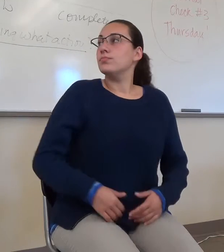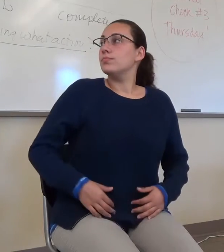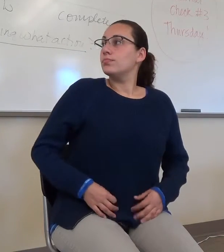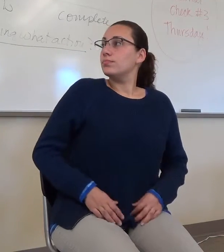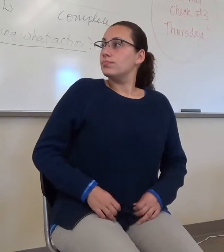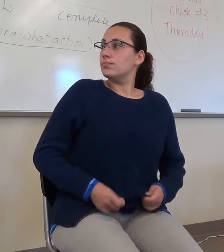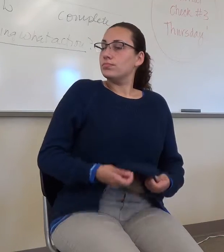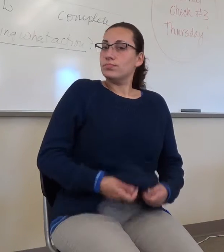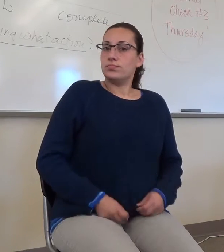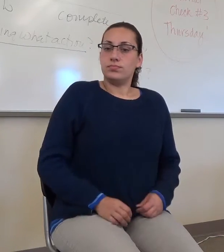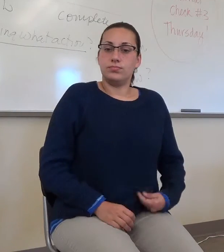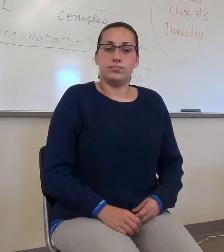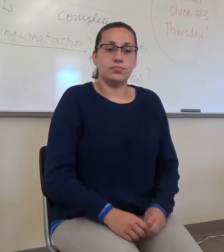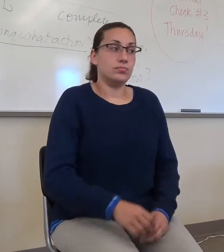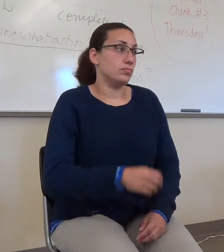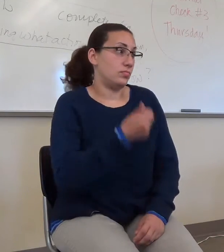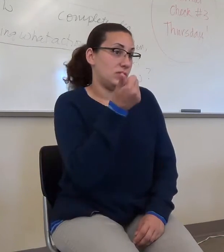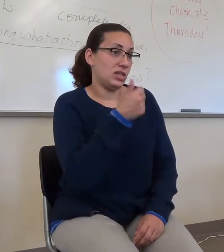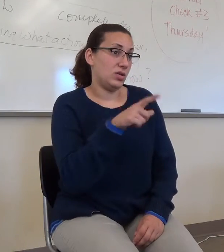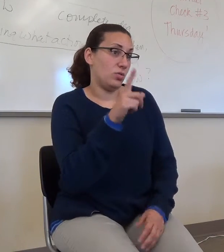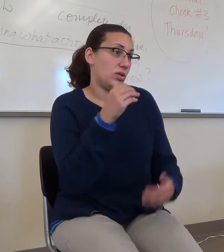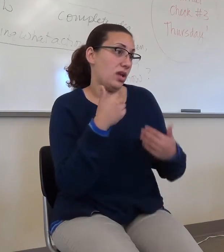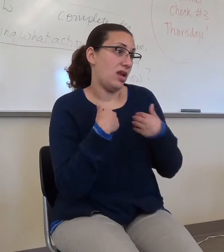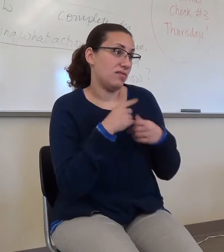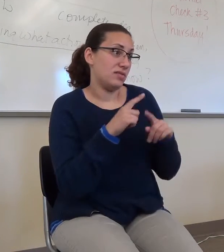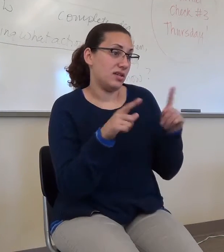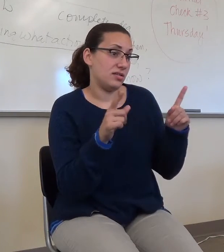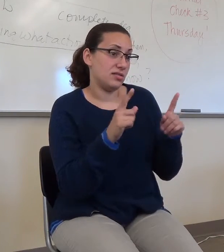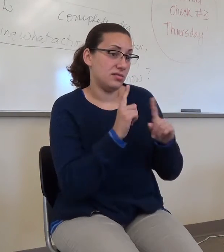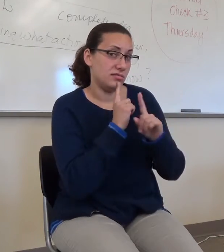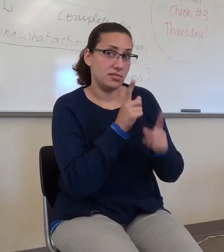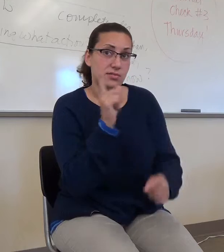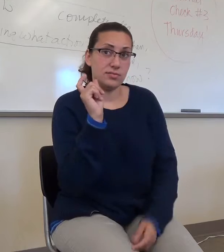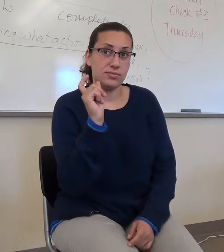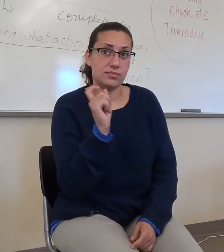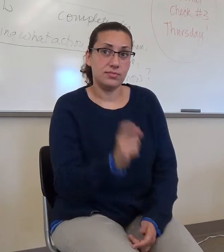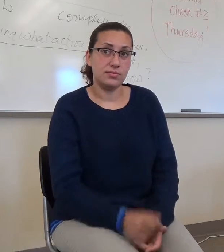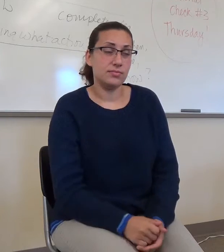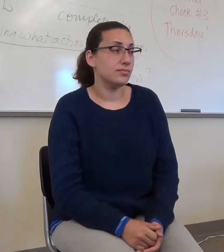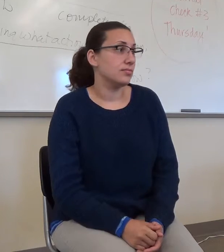Anybody put anything different? Anybody What's your list here?